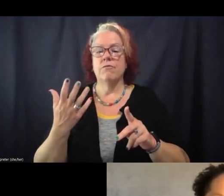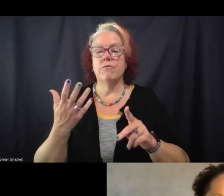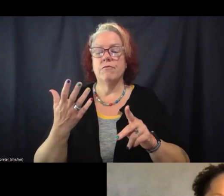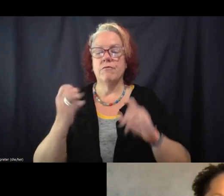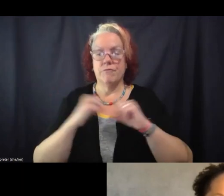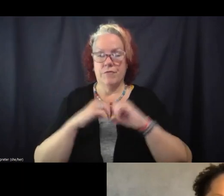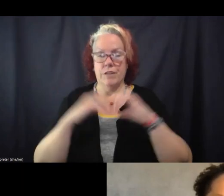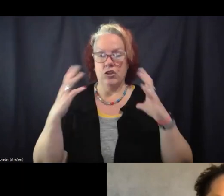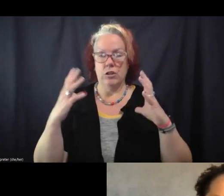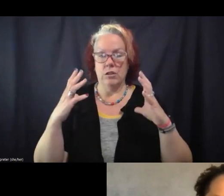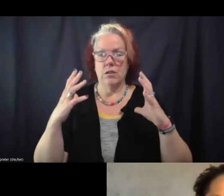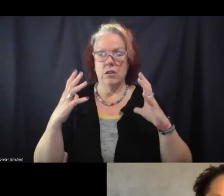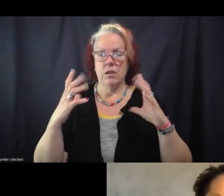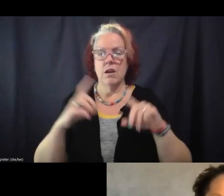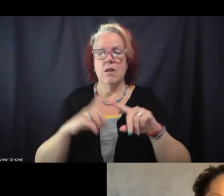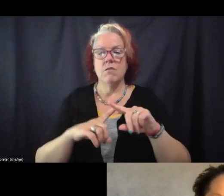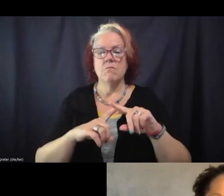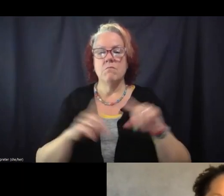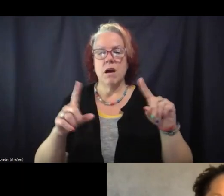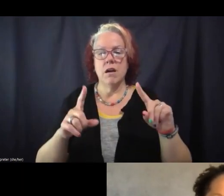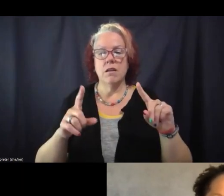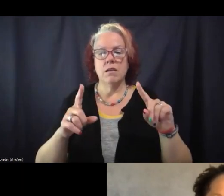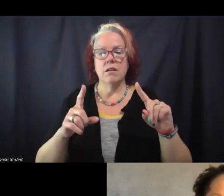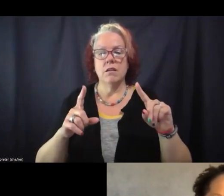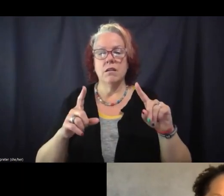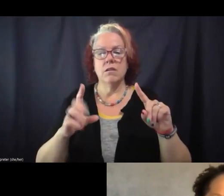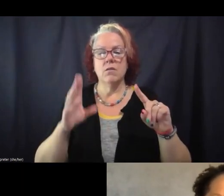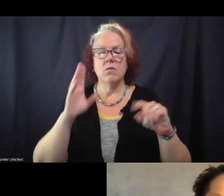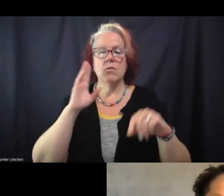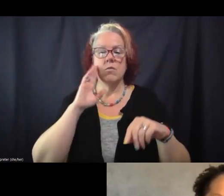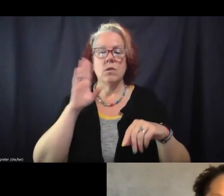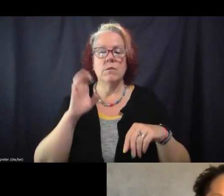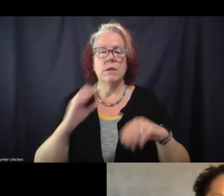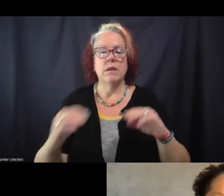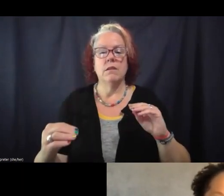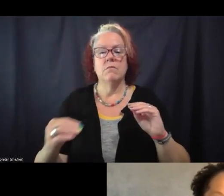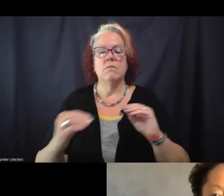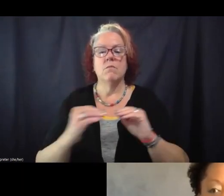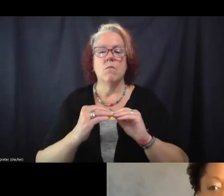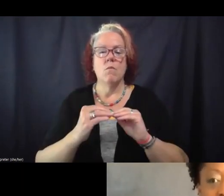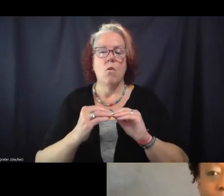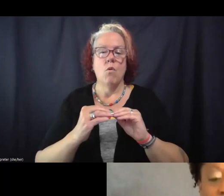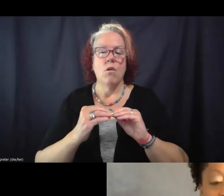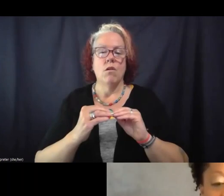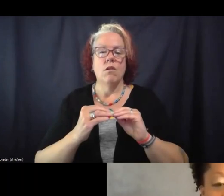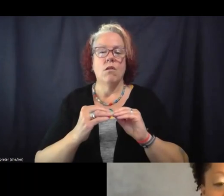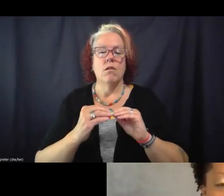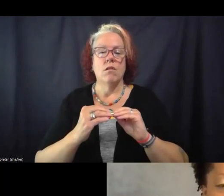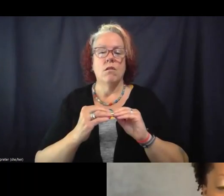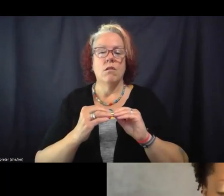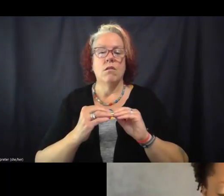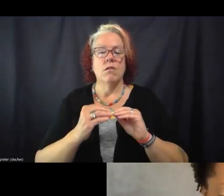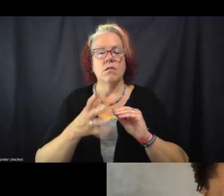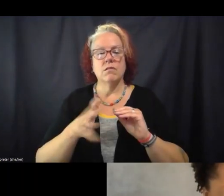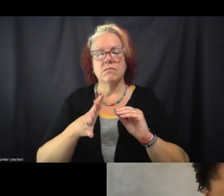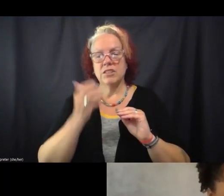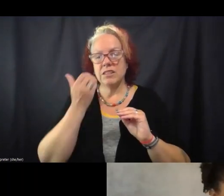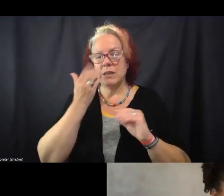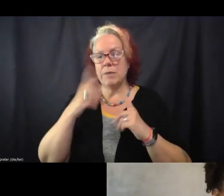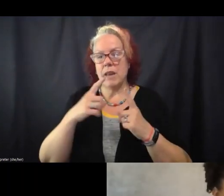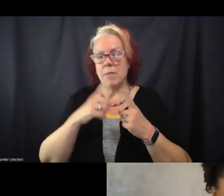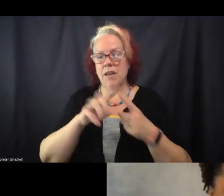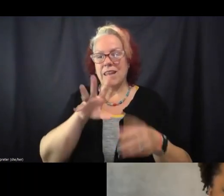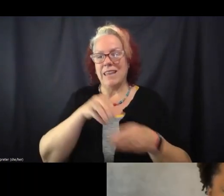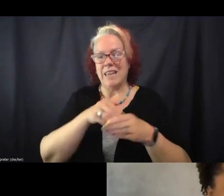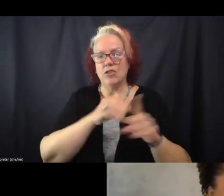uh, vision, um, but will be kind of more, uh, timid around engaging in campaign